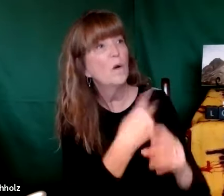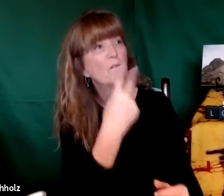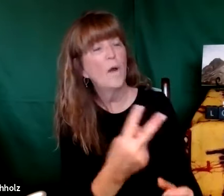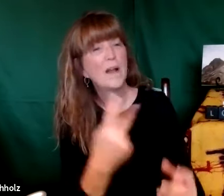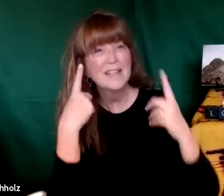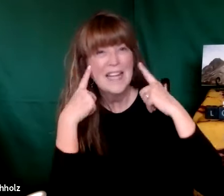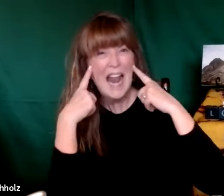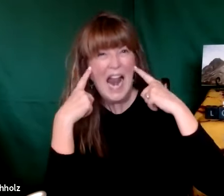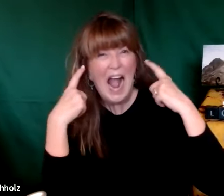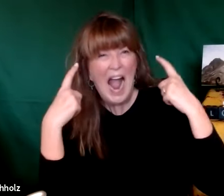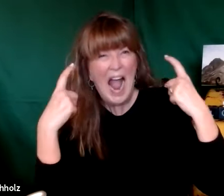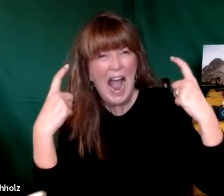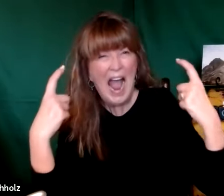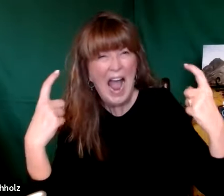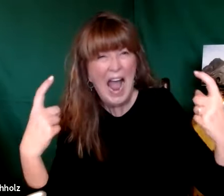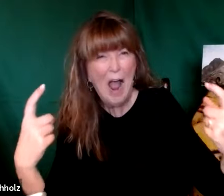the world's voice is loud